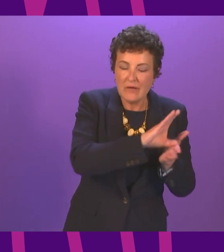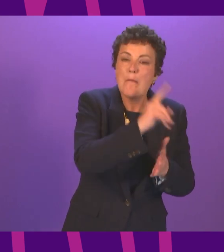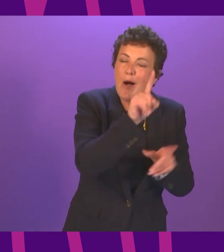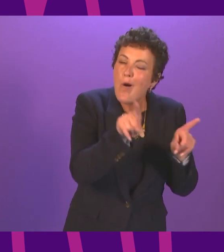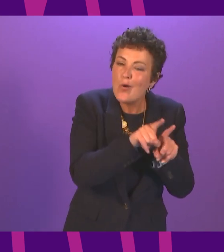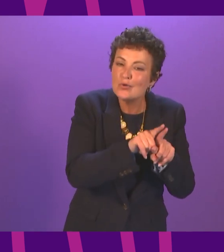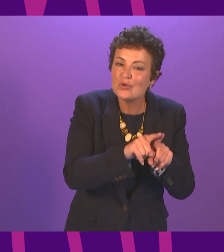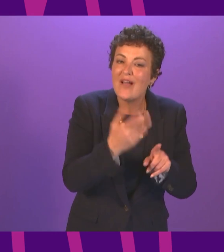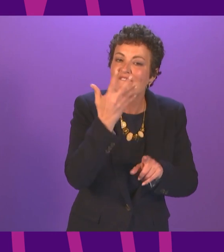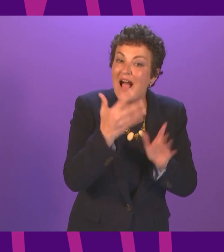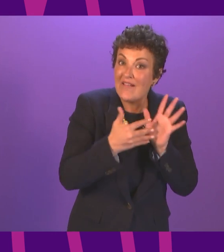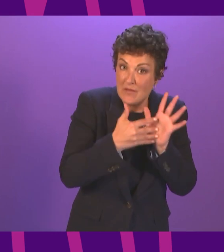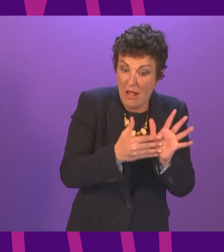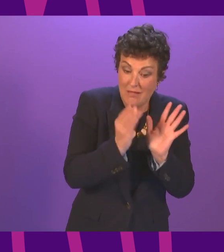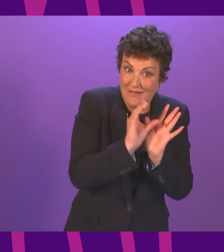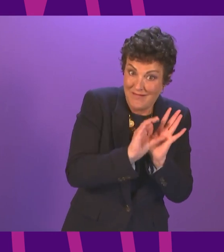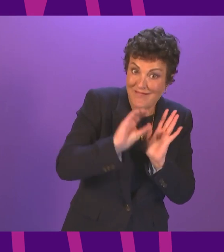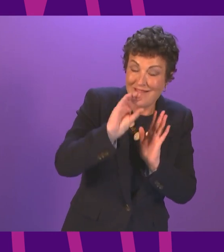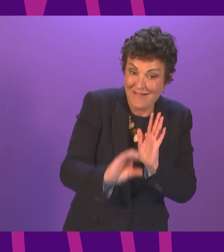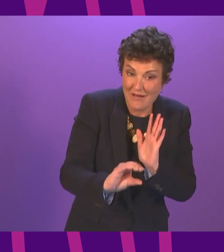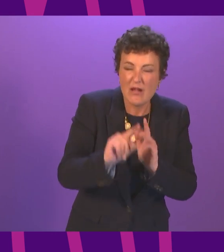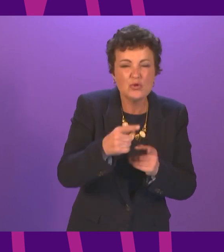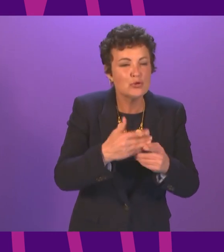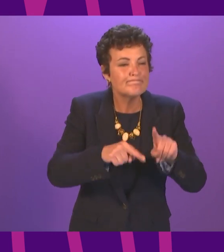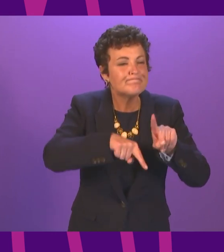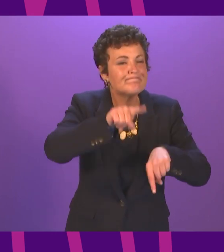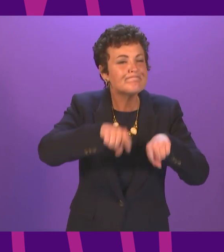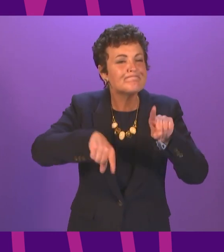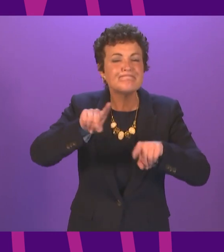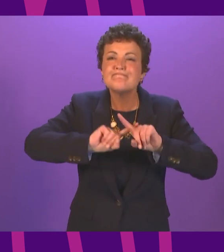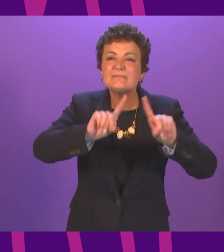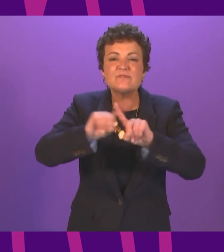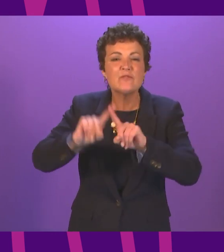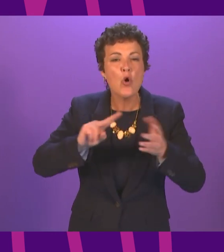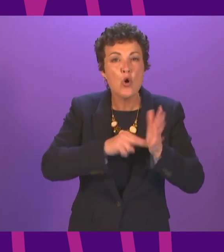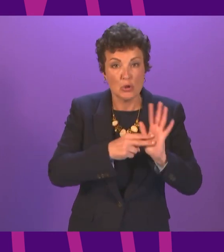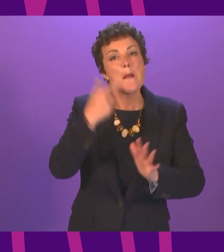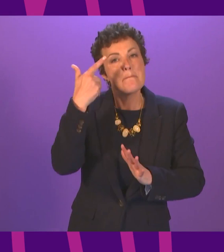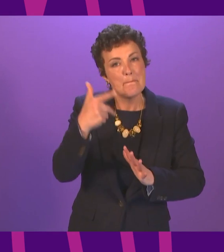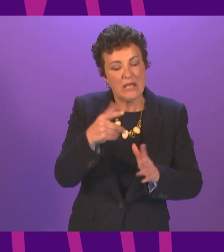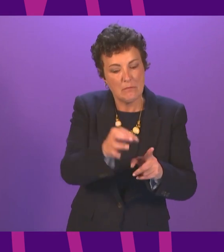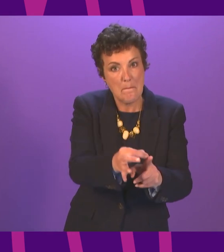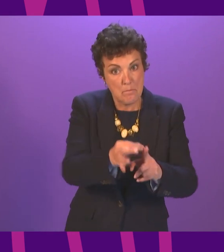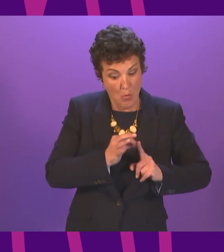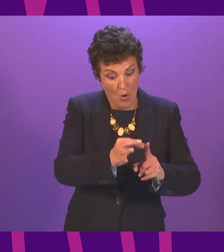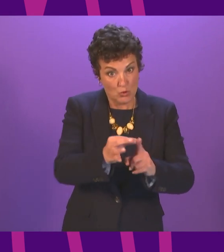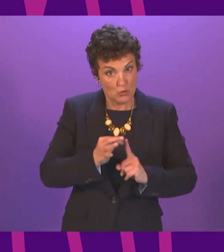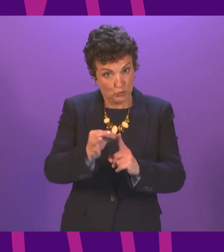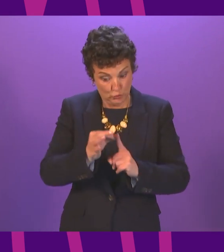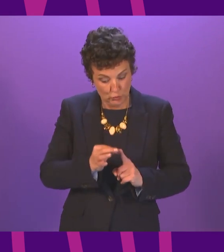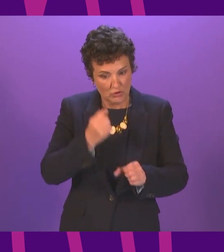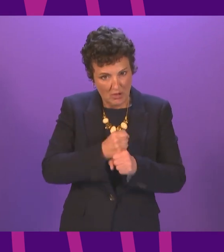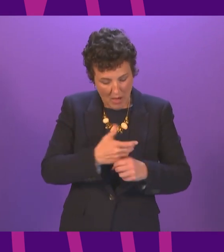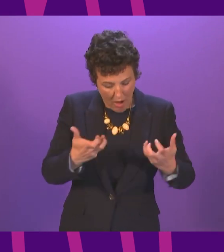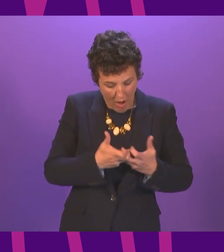also £5 million is being allocated to a range of national organisations who have submitted propositions to the Government about